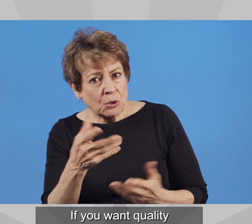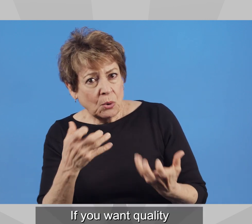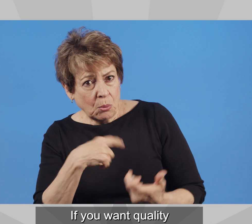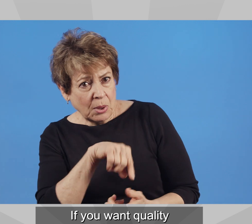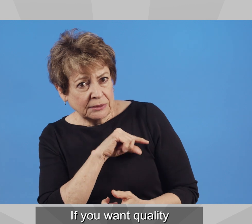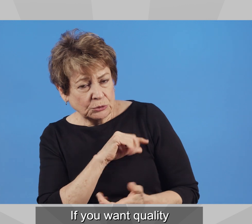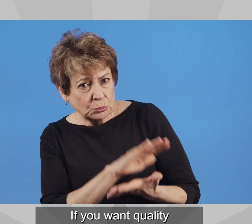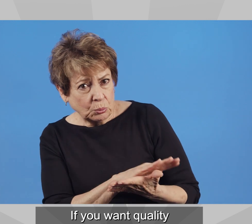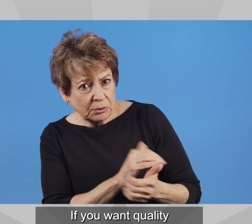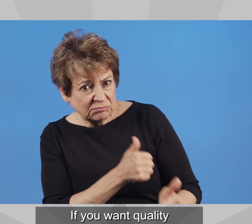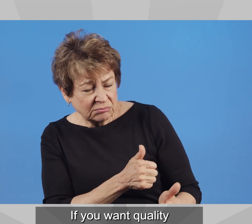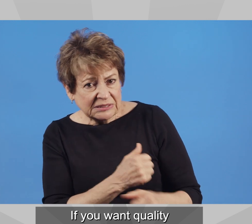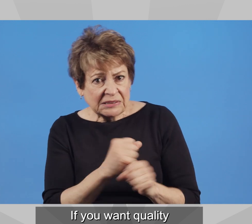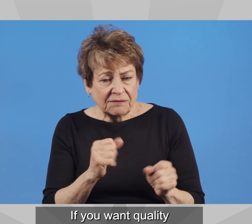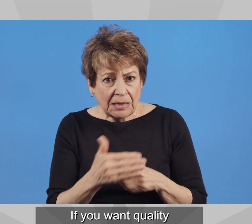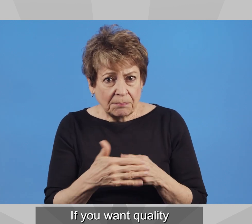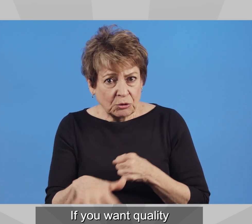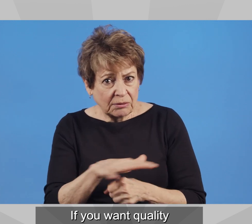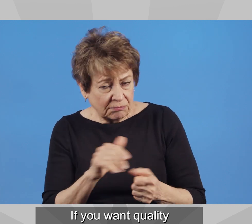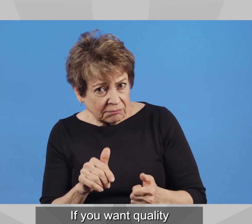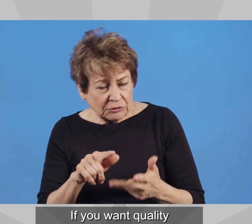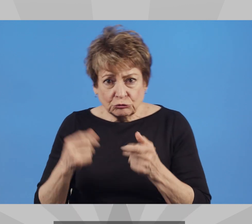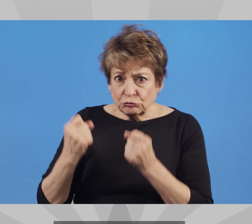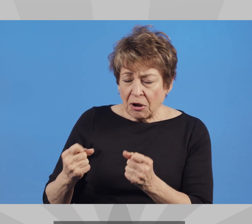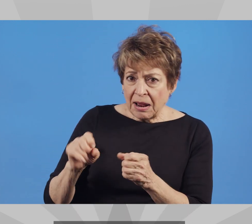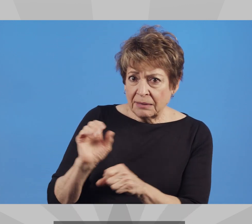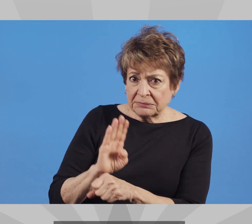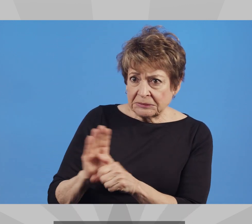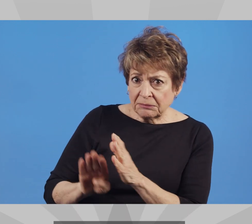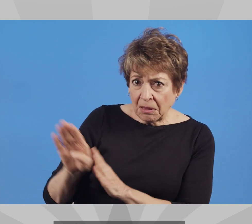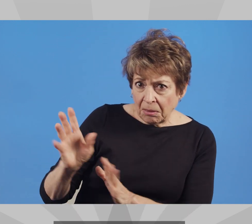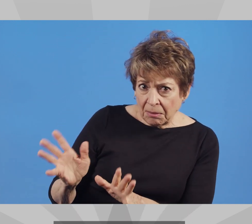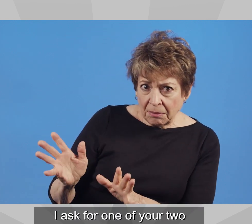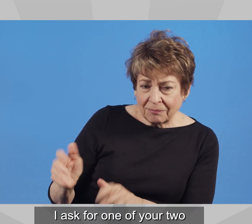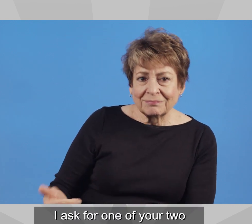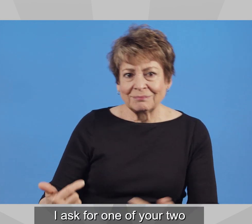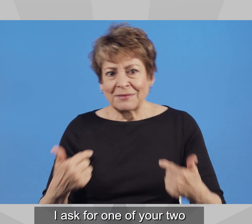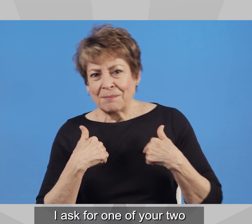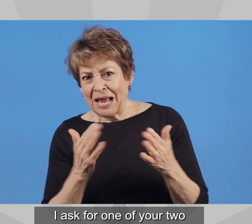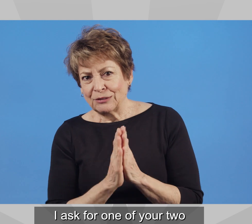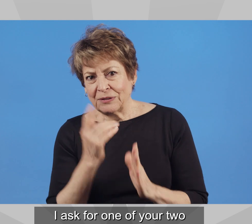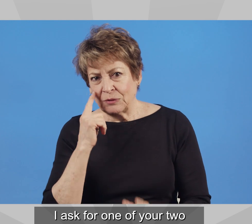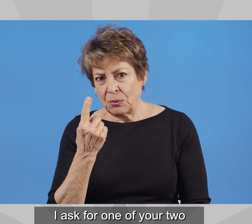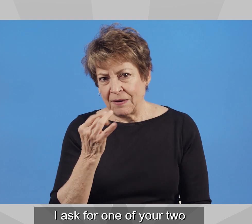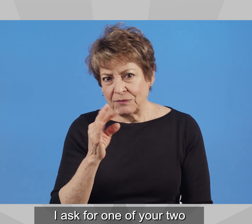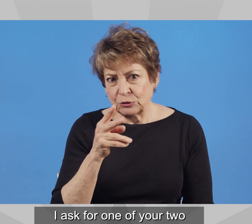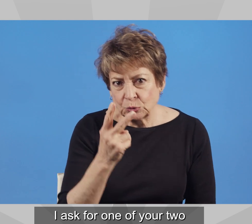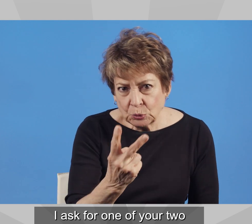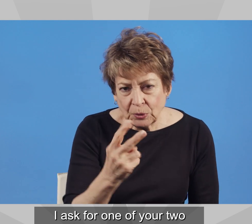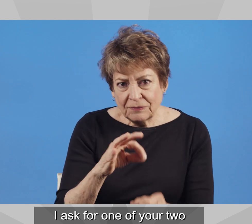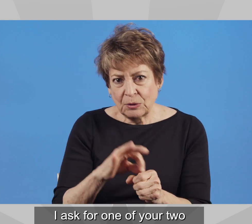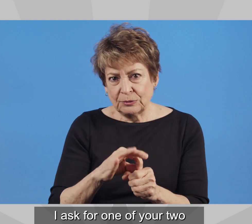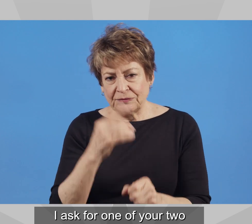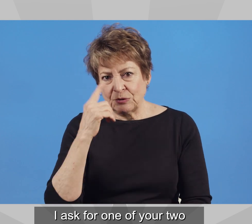If you want quality schools, safe neighborhoods, and a strong economy, I ask for one of your two votes